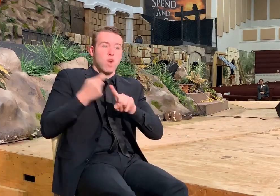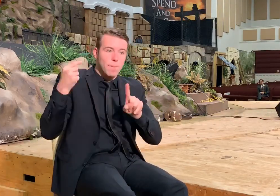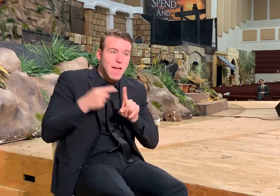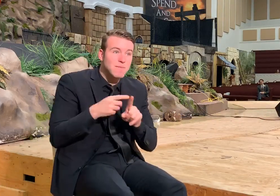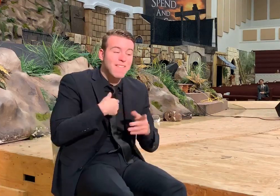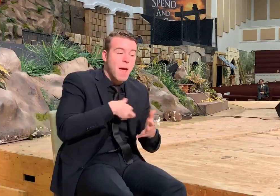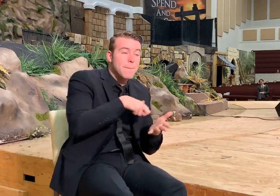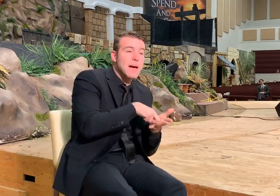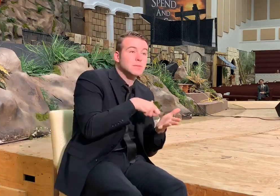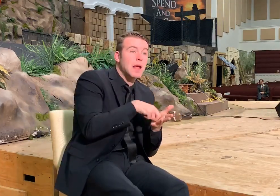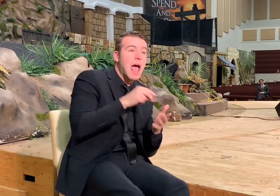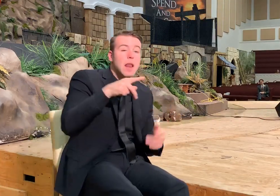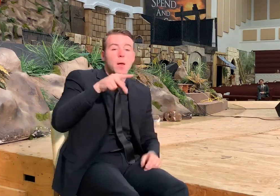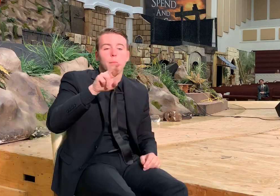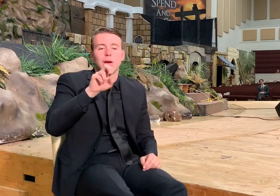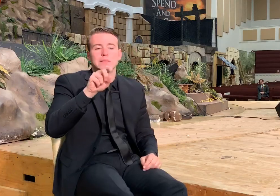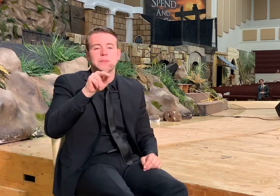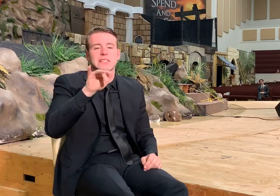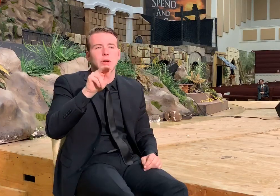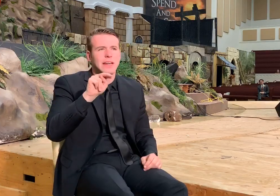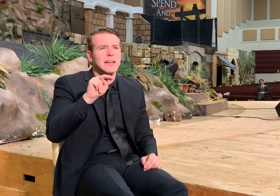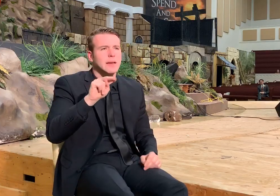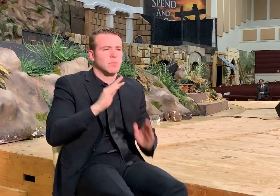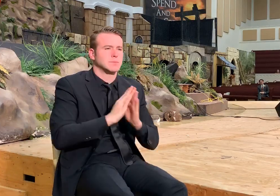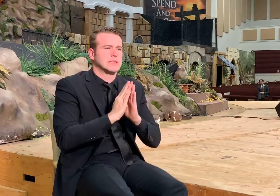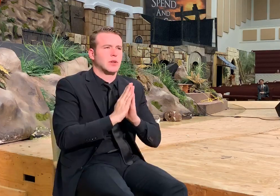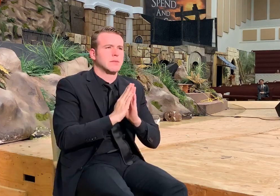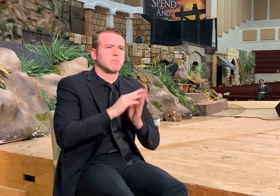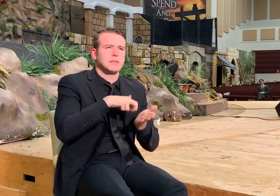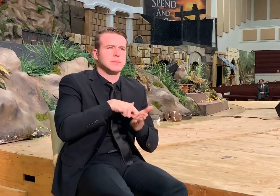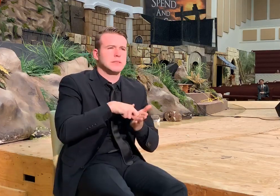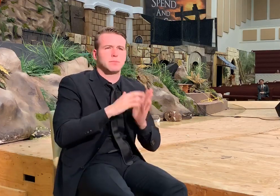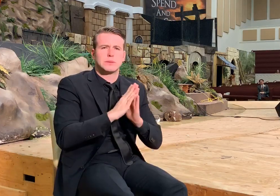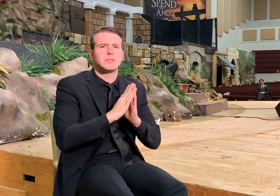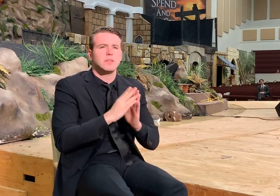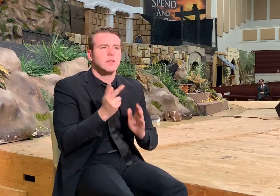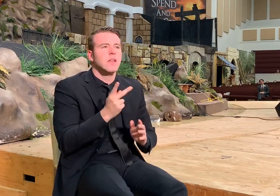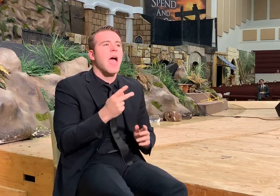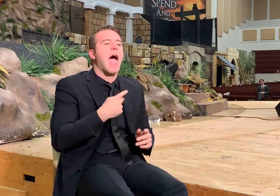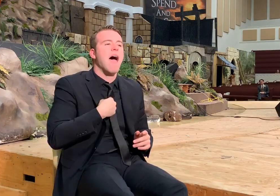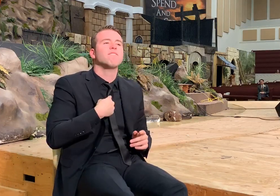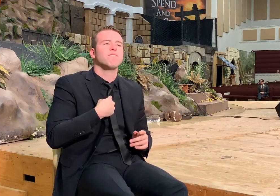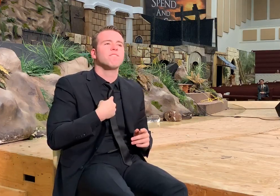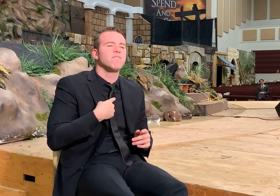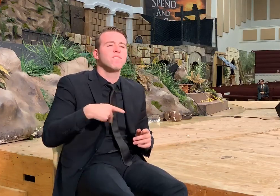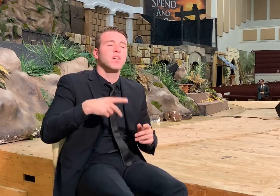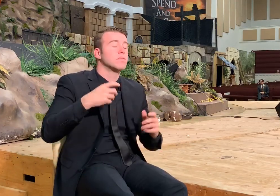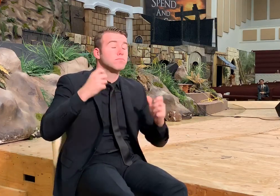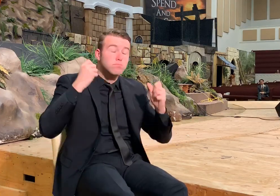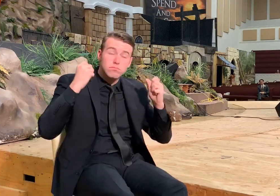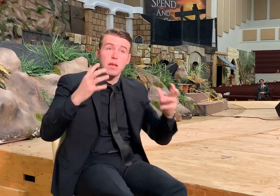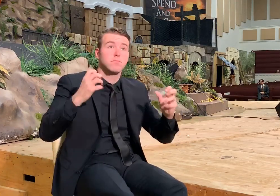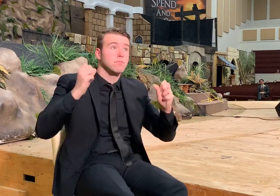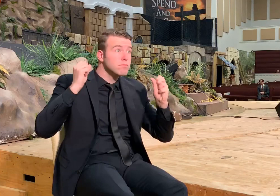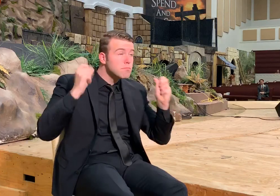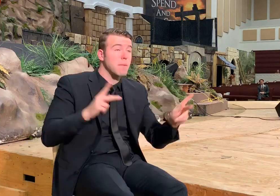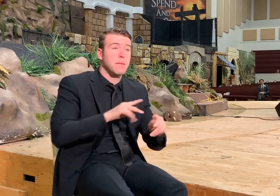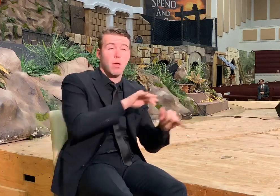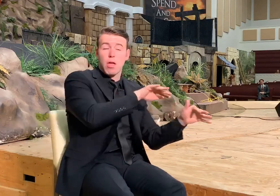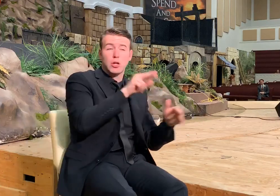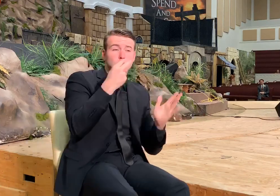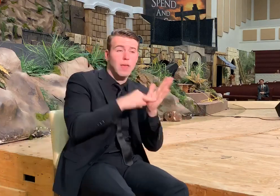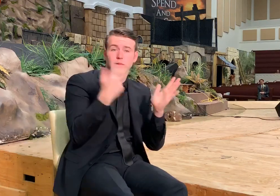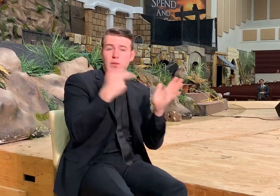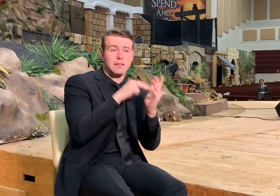Presbyterian camp meetings. and, uh, that had 10,000 people at a time. Uh, and the Holy Ghost would move across those camp